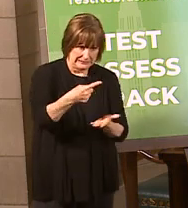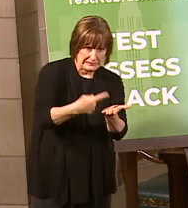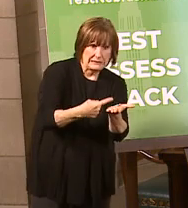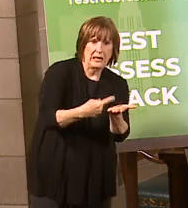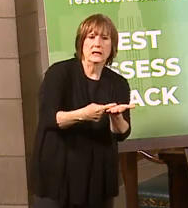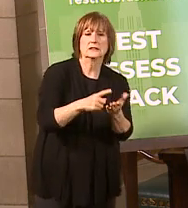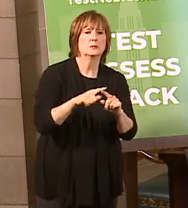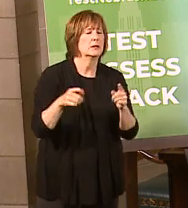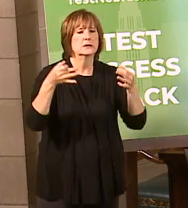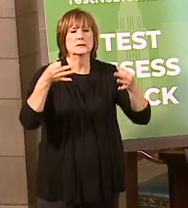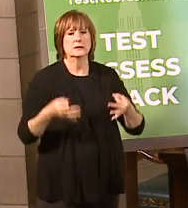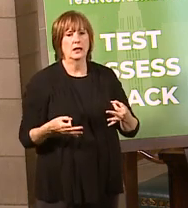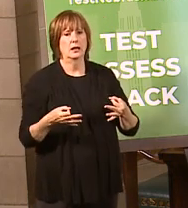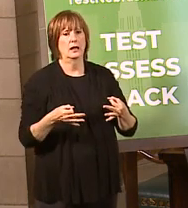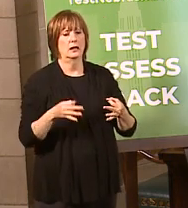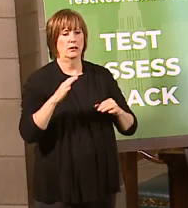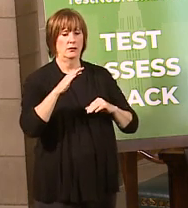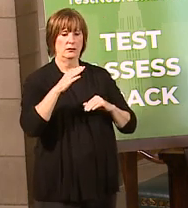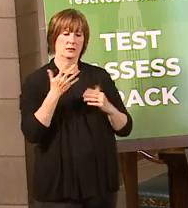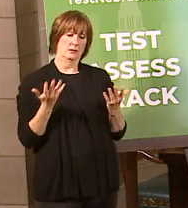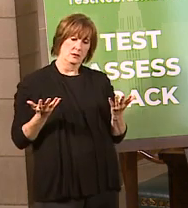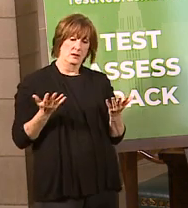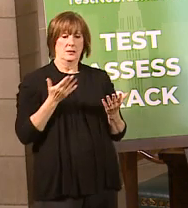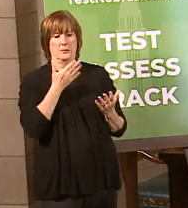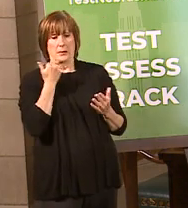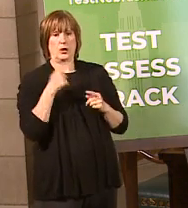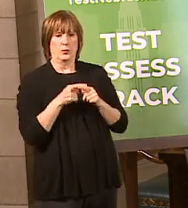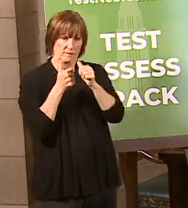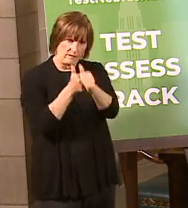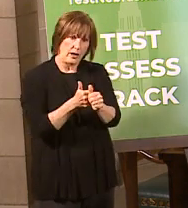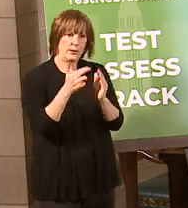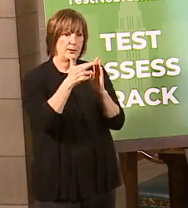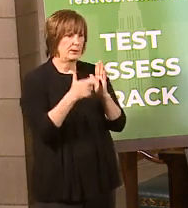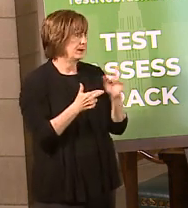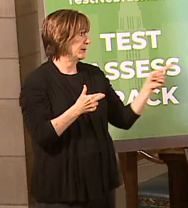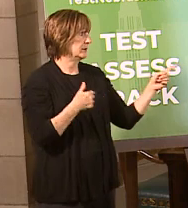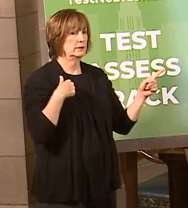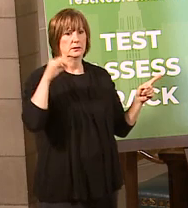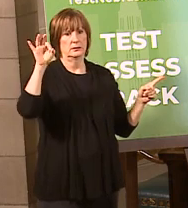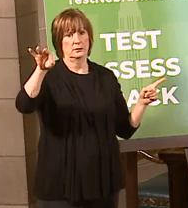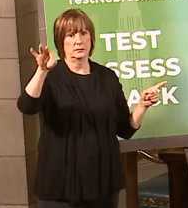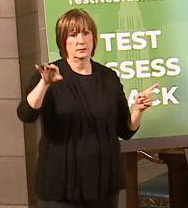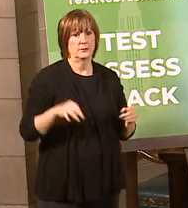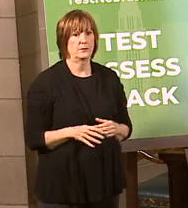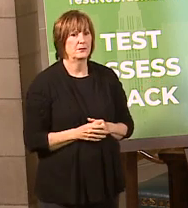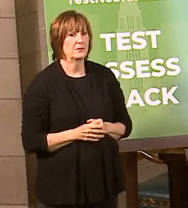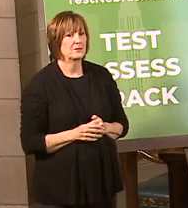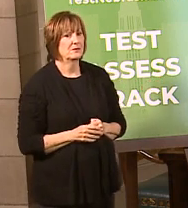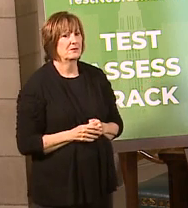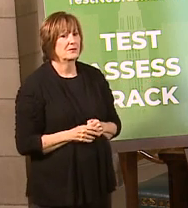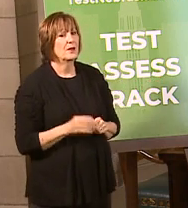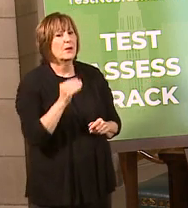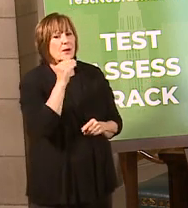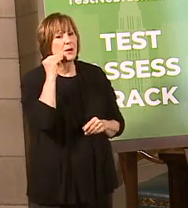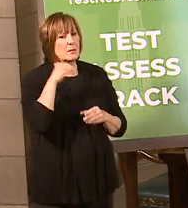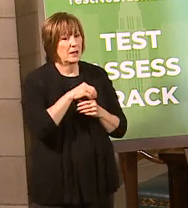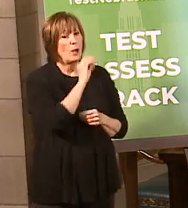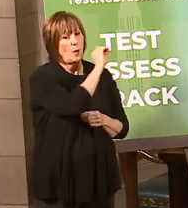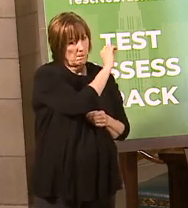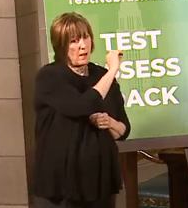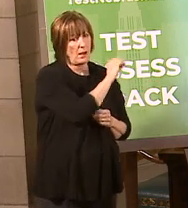but we've decided that on balance it's better to continue to follow the rules that we're telling everybody else to follow. Home in Omaha or across the street? Home in Omaha.